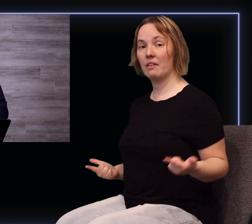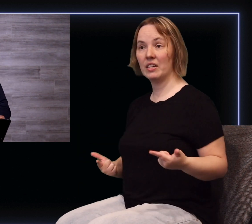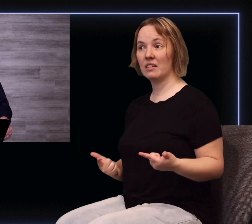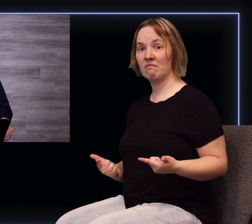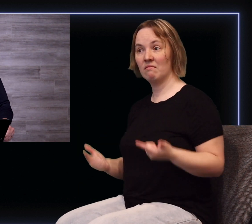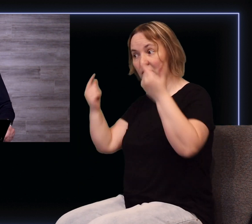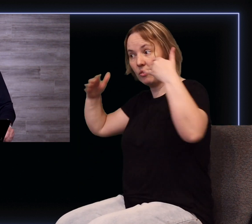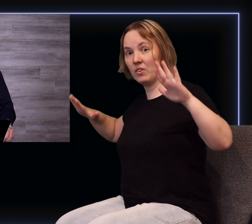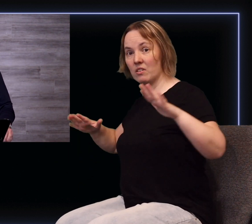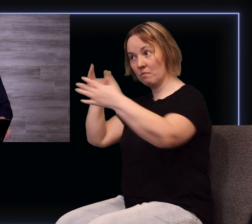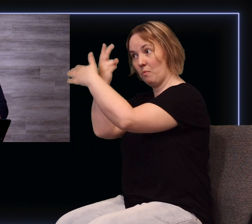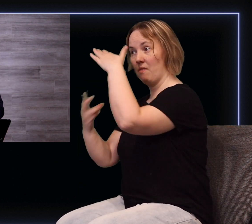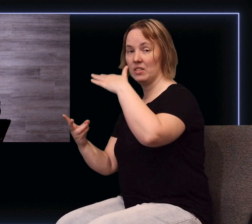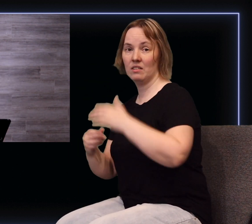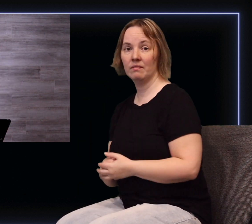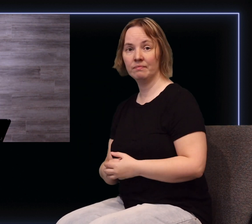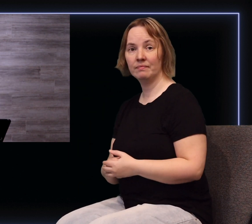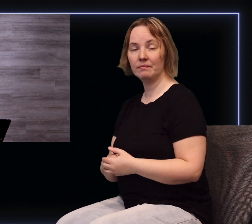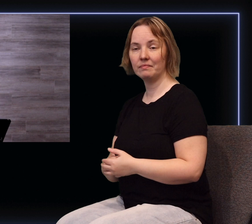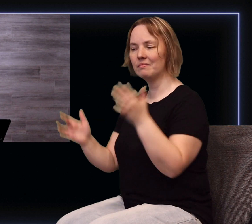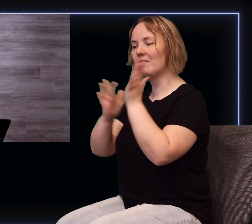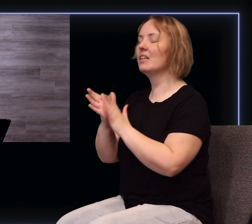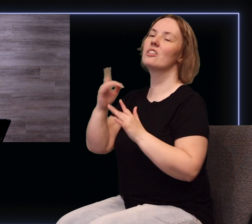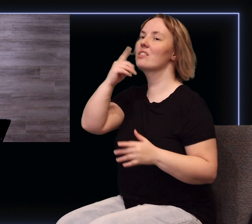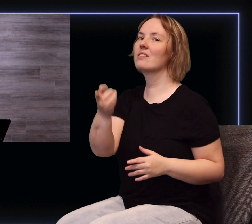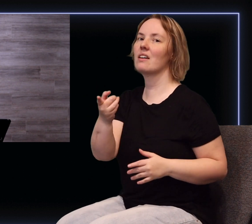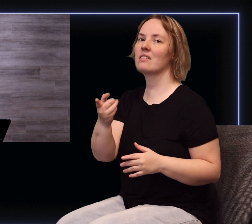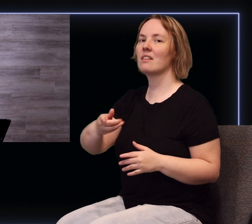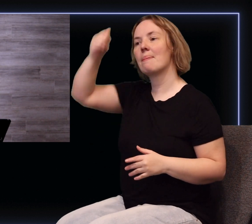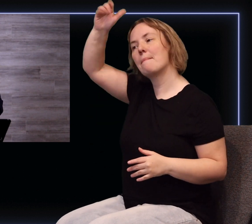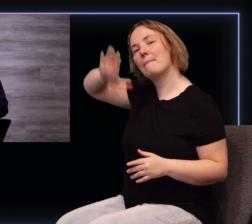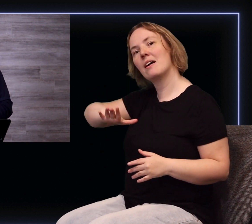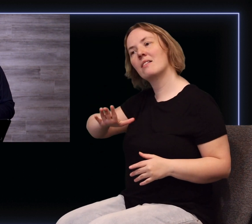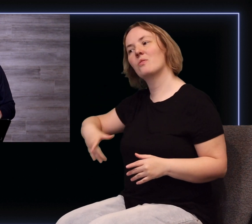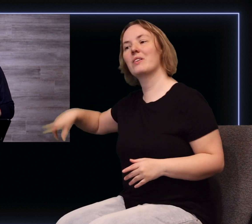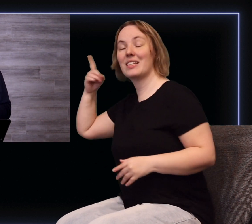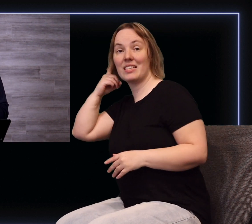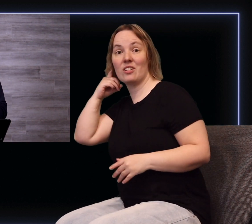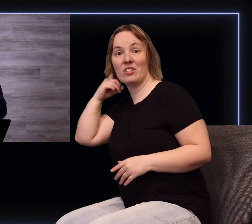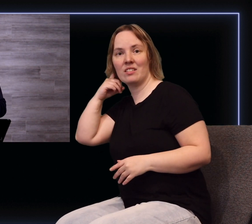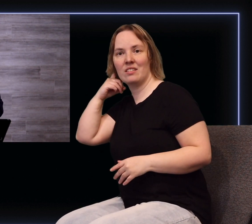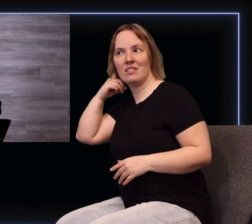in fulfilled prophecy. And then Jesus says, The man who has ears to hear